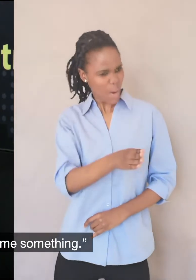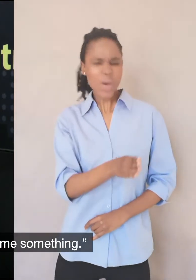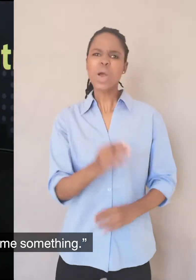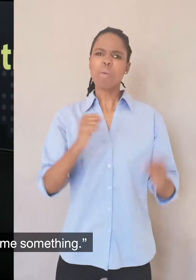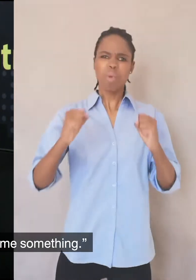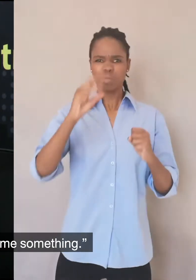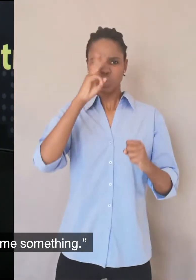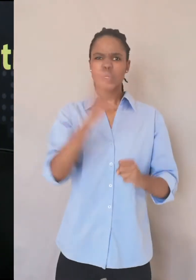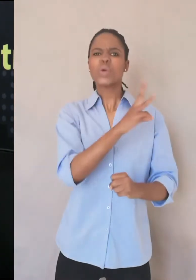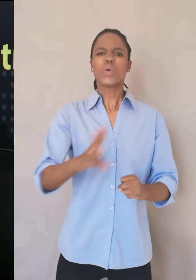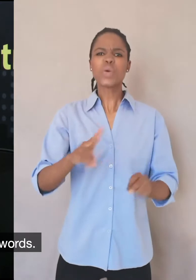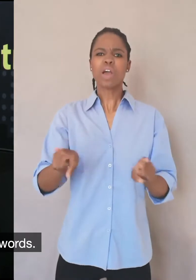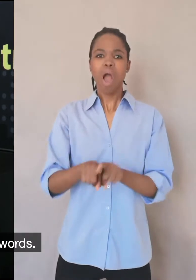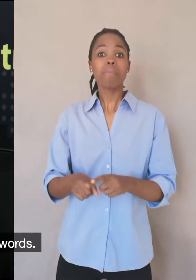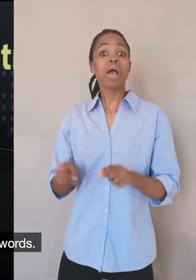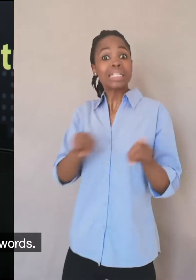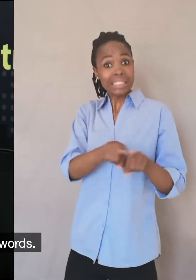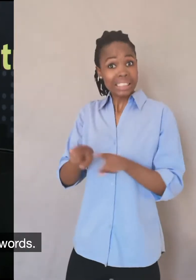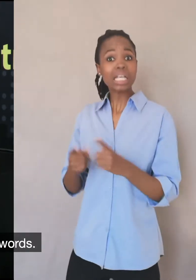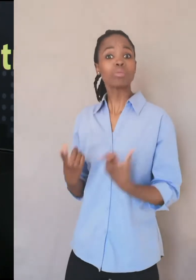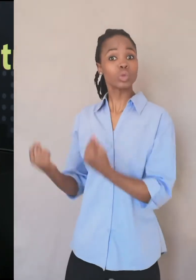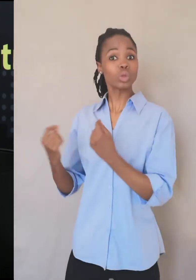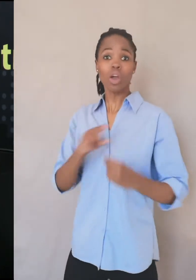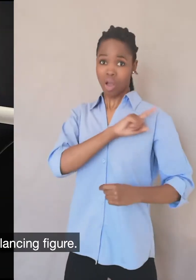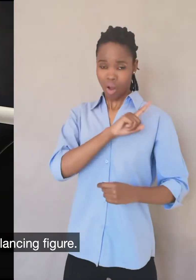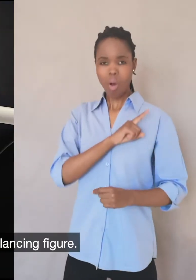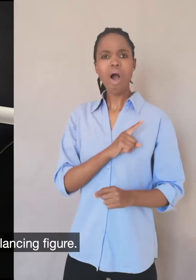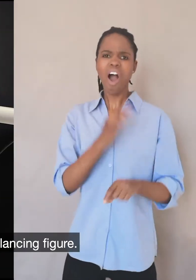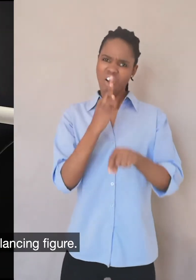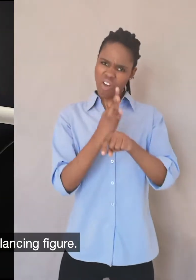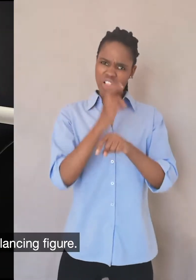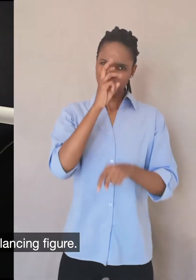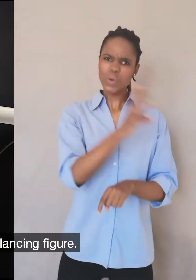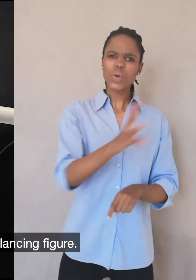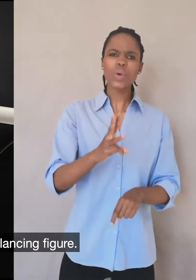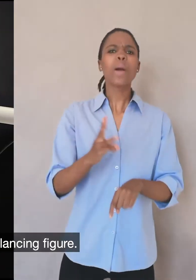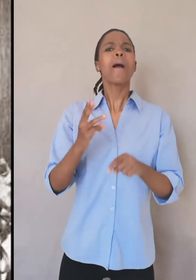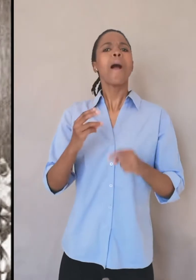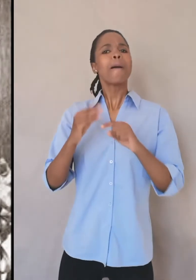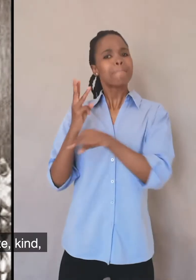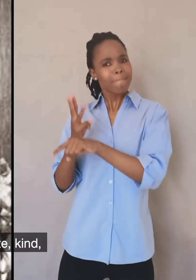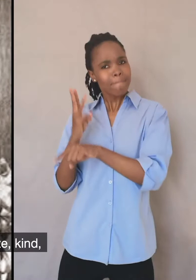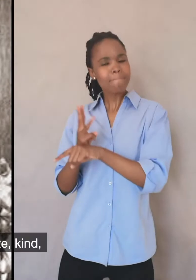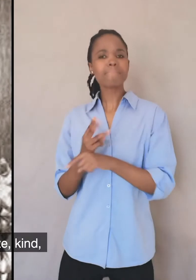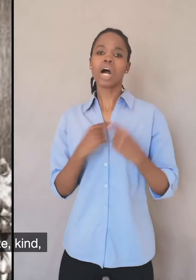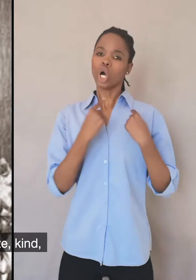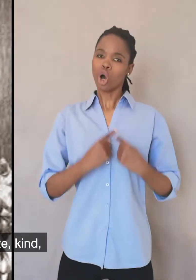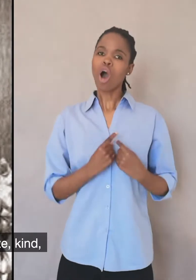you become something. Those were his exact words. But his mom was a great balancing figure. She was compassionate,